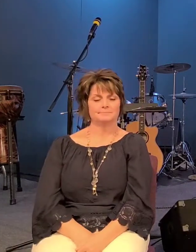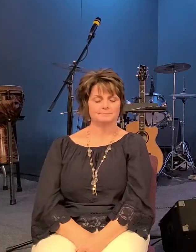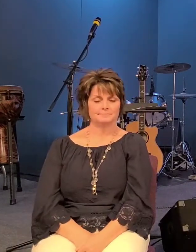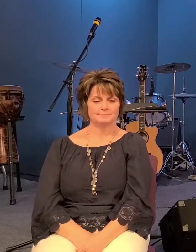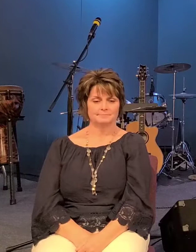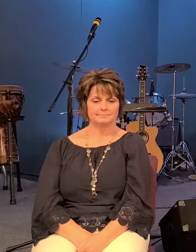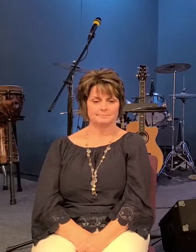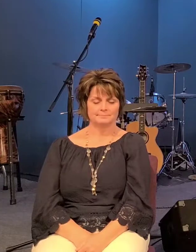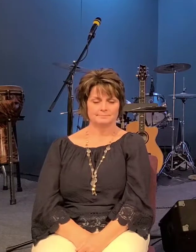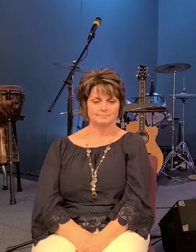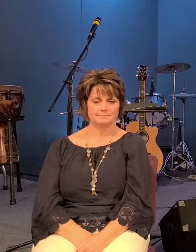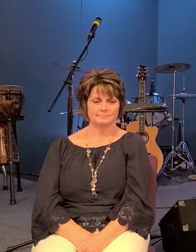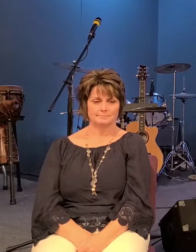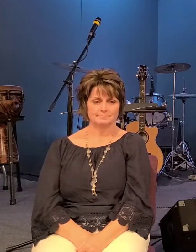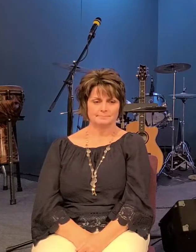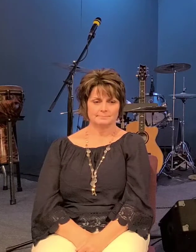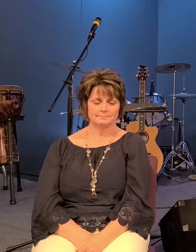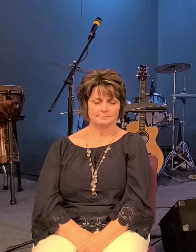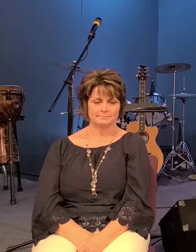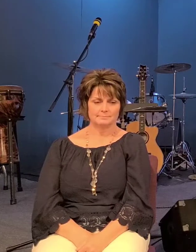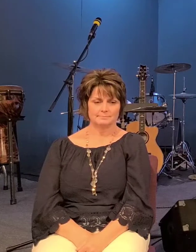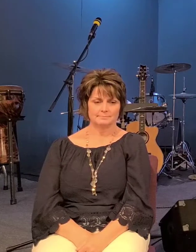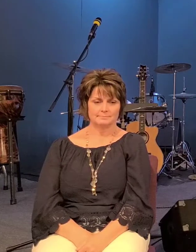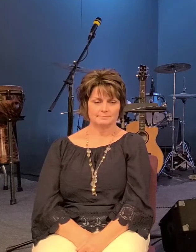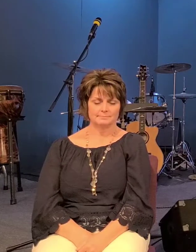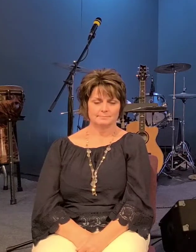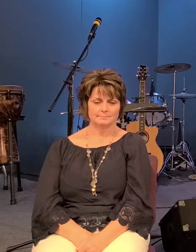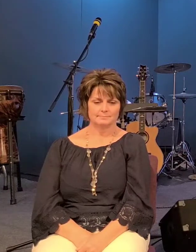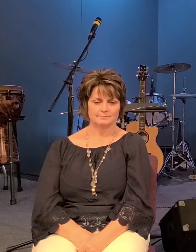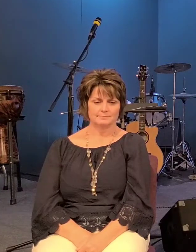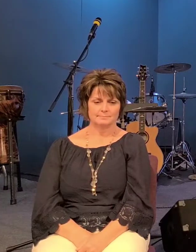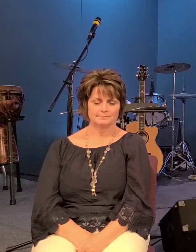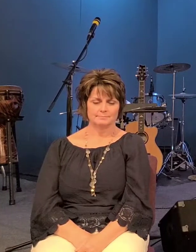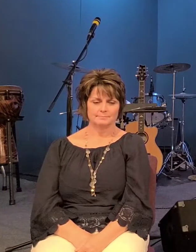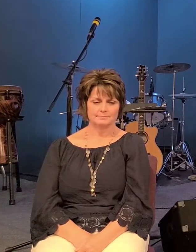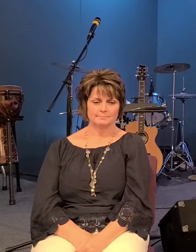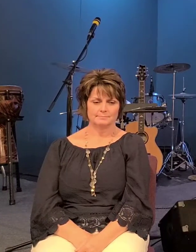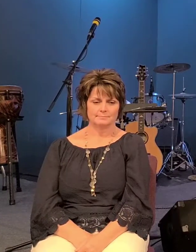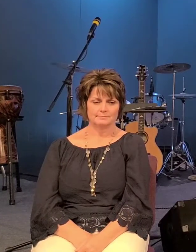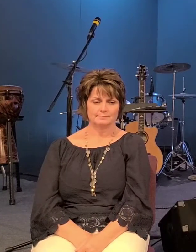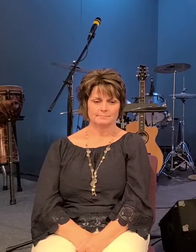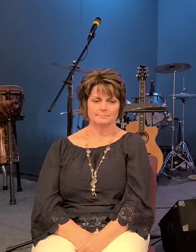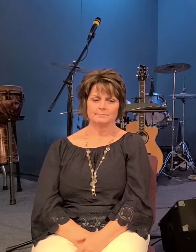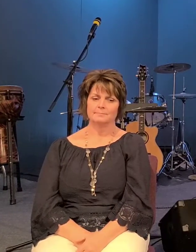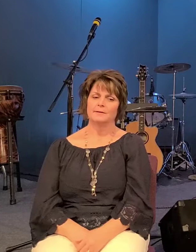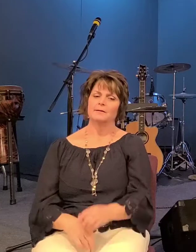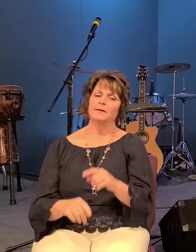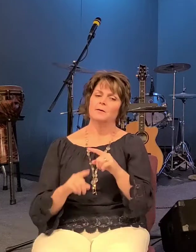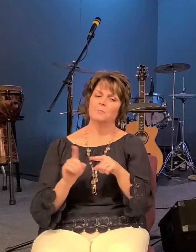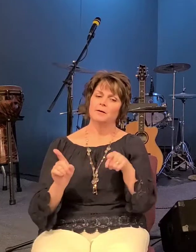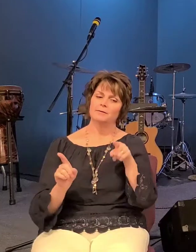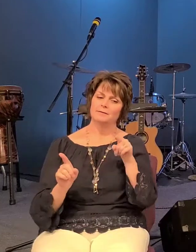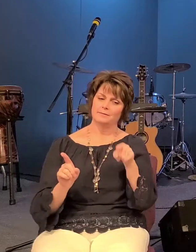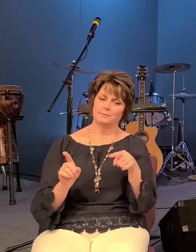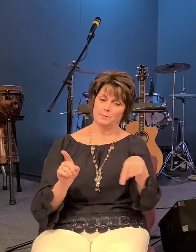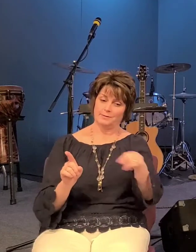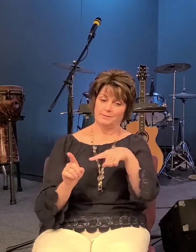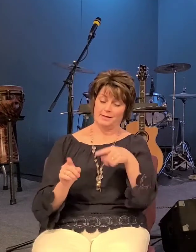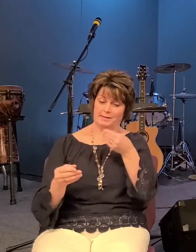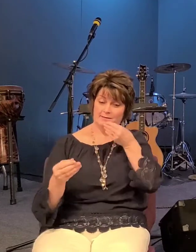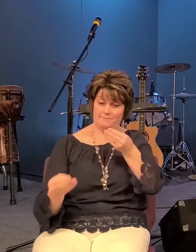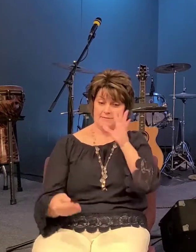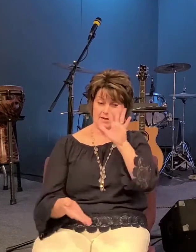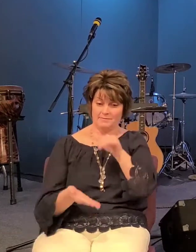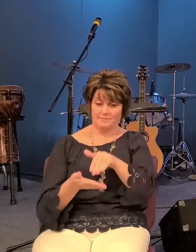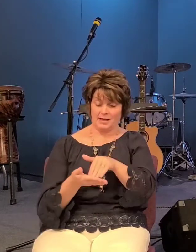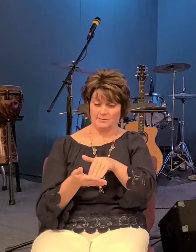but it as a turning point it wasn't quite the way that we would expect because